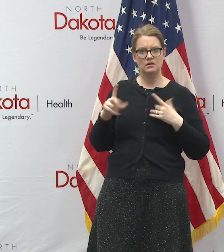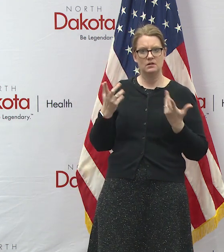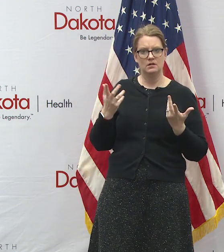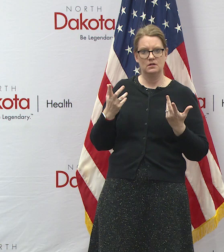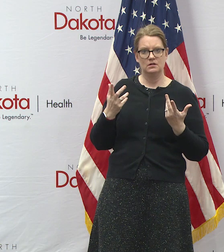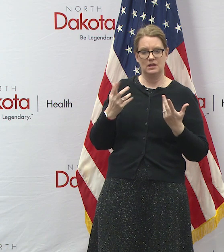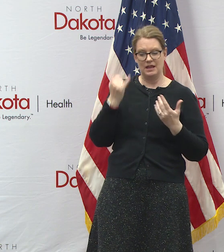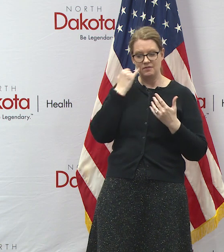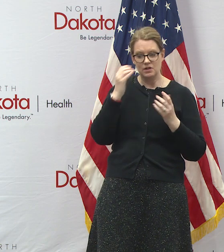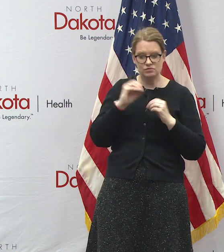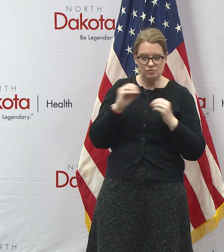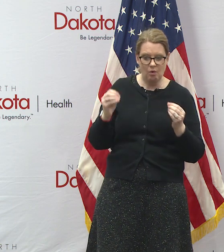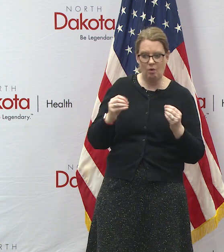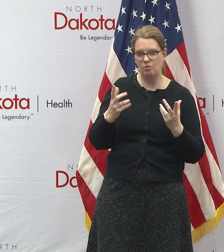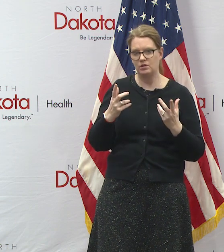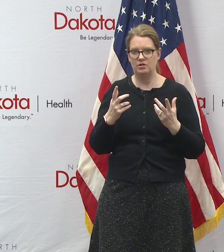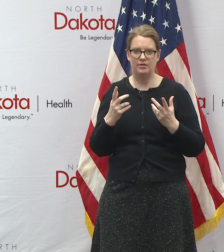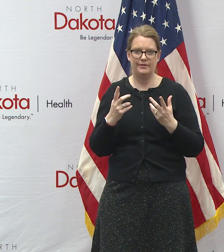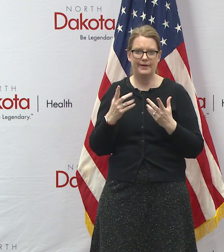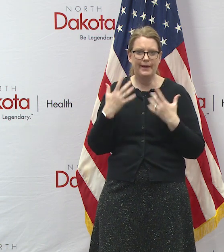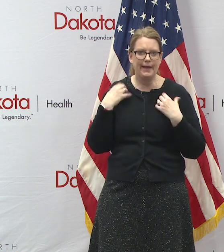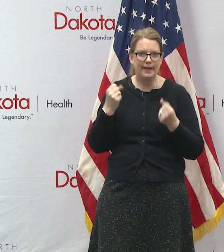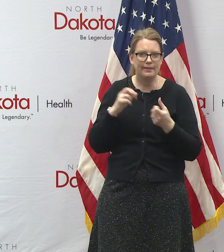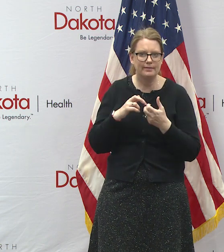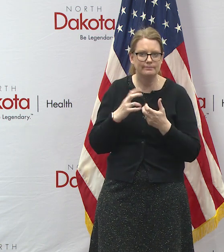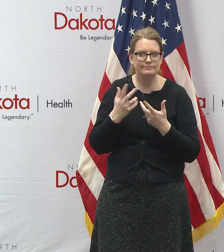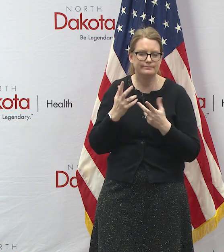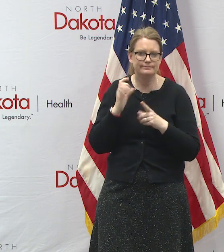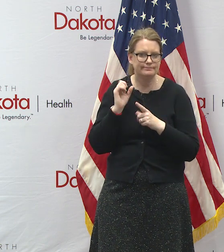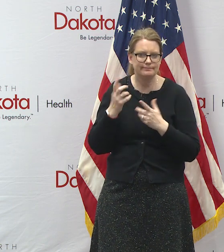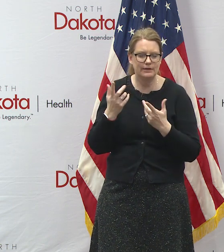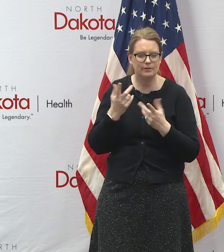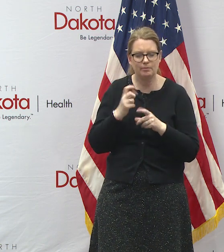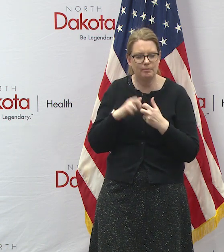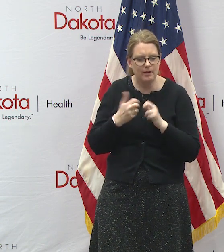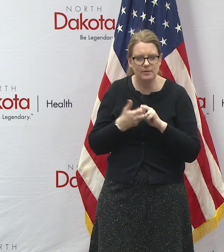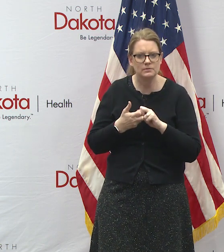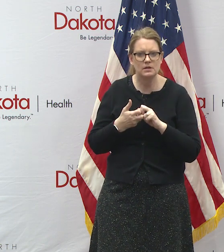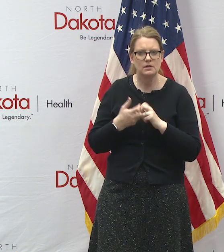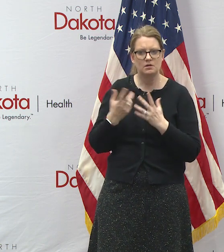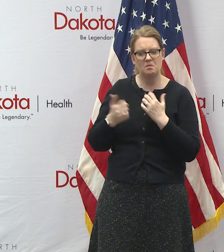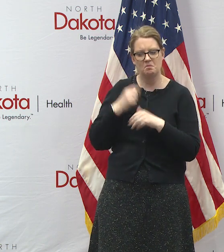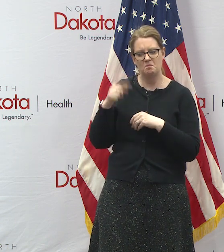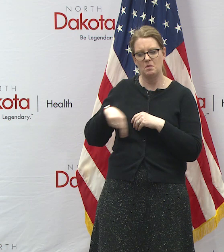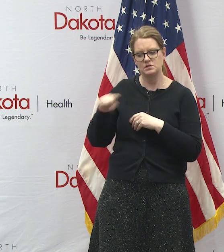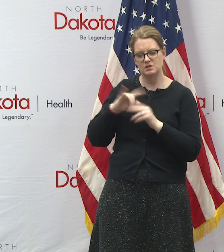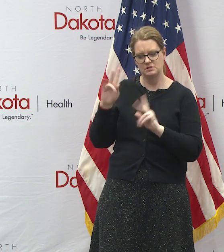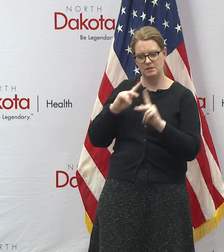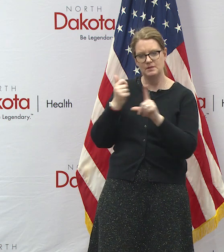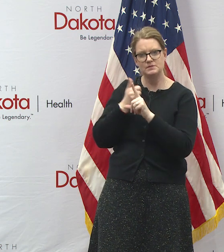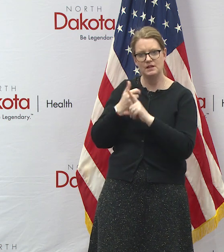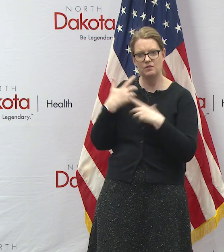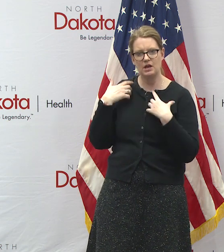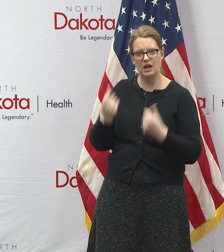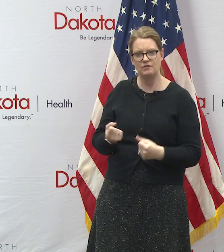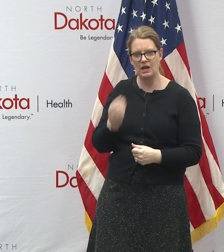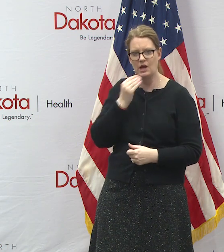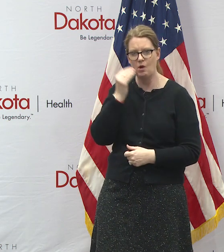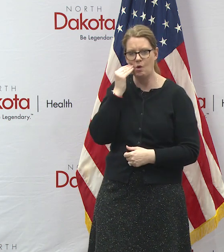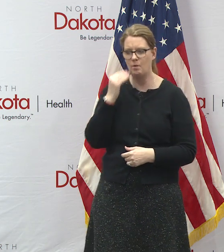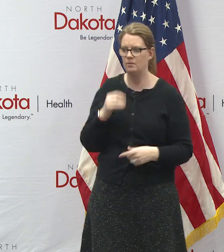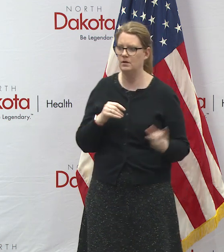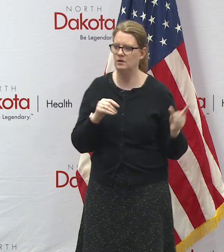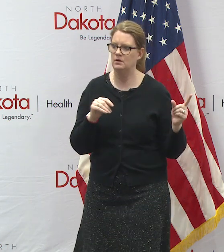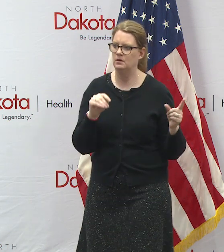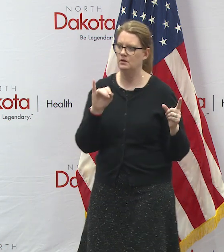have an underlying health condition and you're not elderly the majority of those people are recovering and they're recovering at home uh was wondering if you had